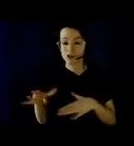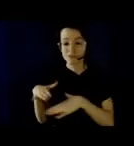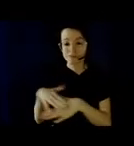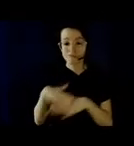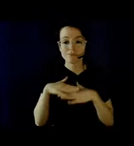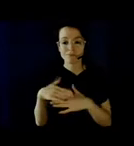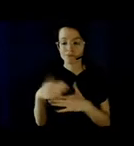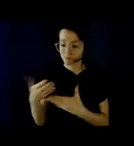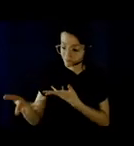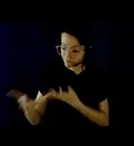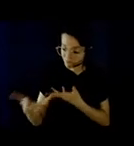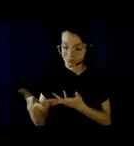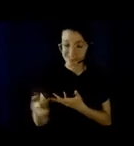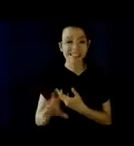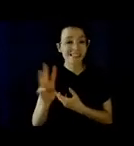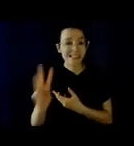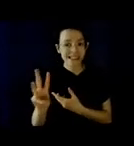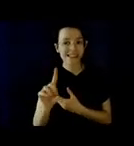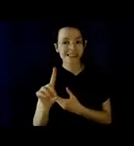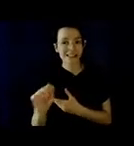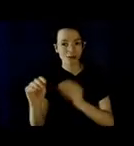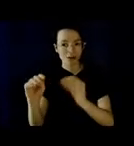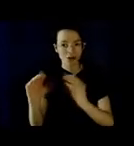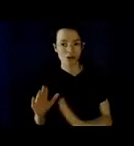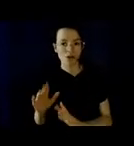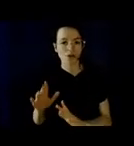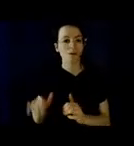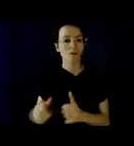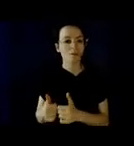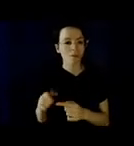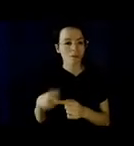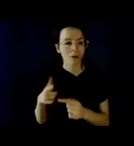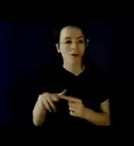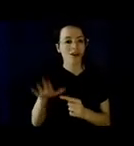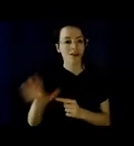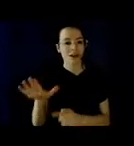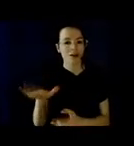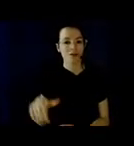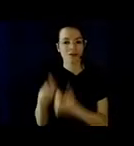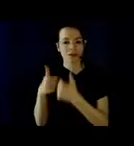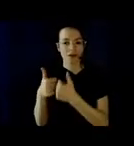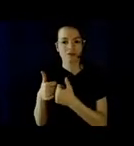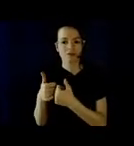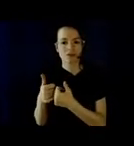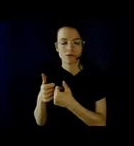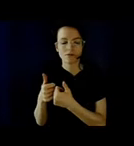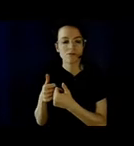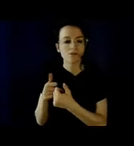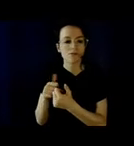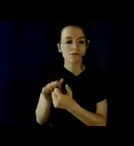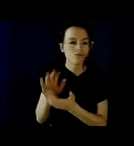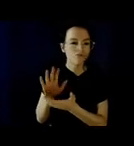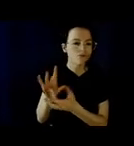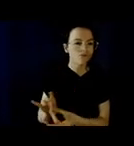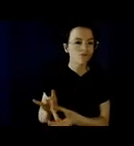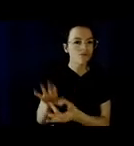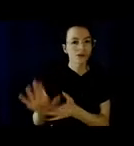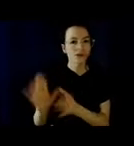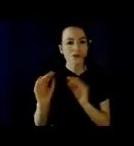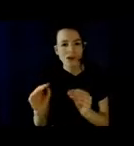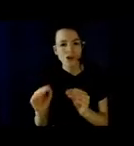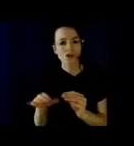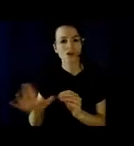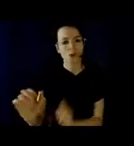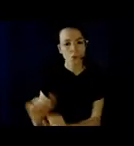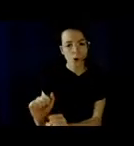they experienced in the everyday context of teaching and working, as well as suggestions for best practices.